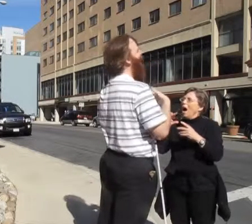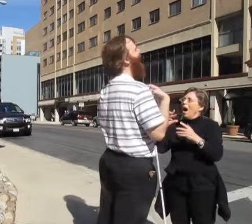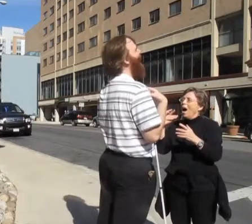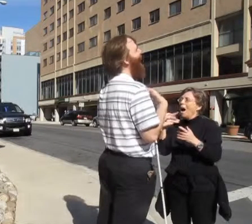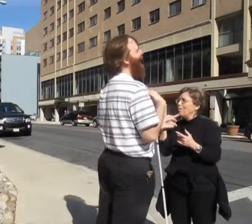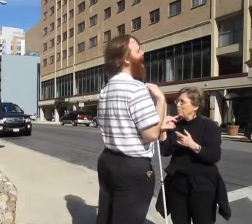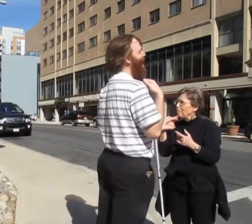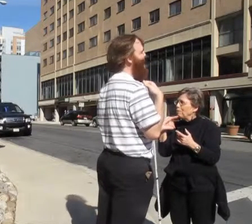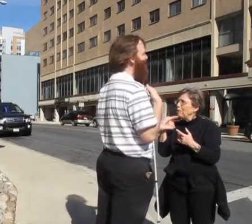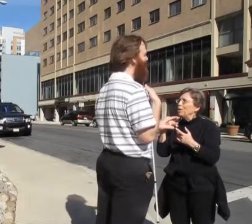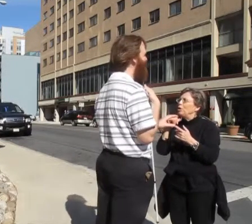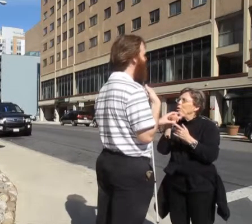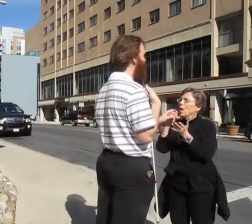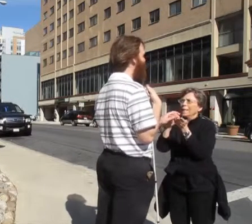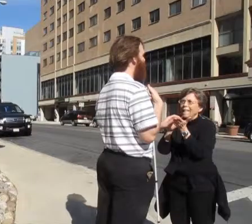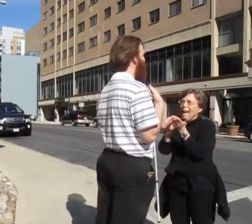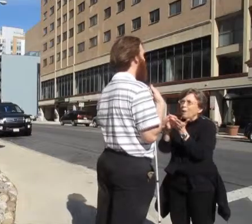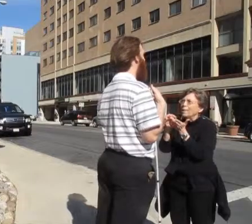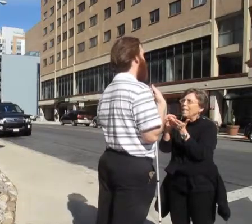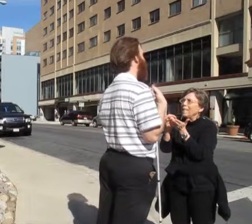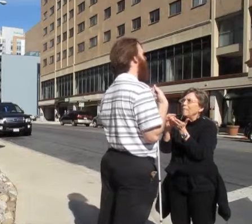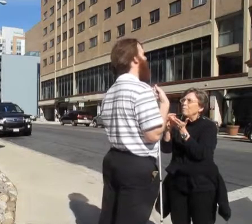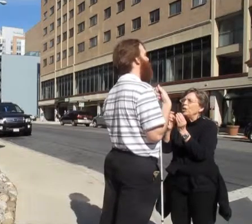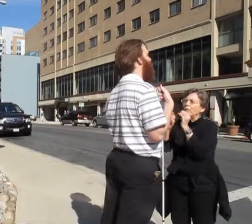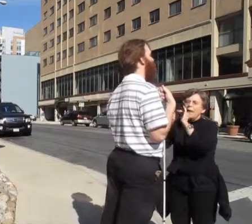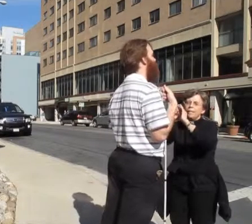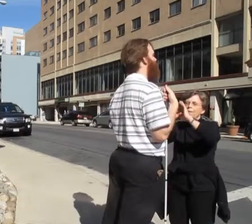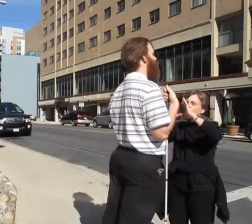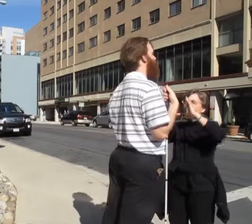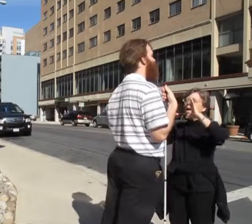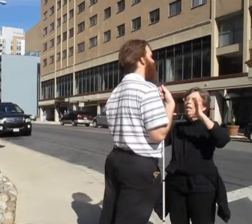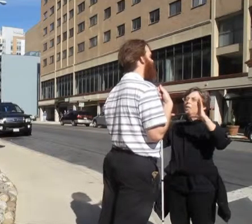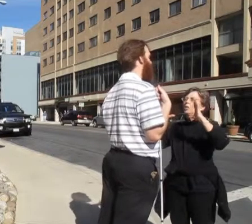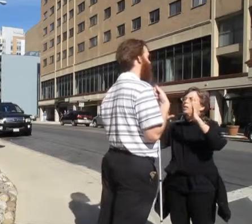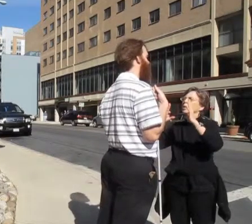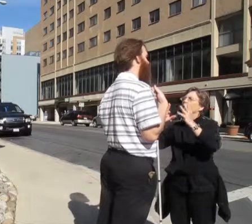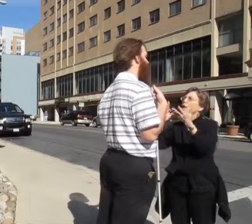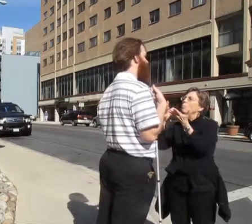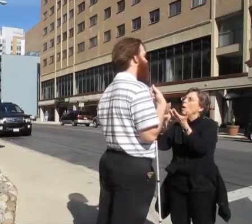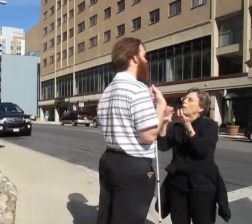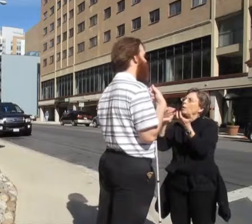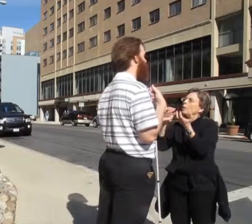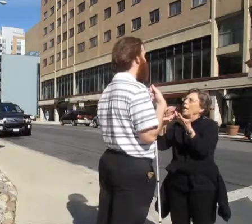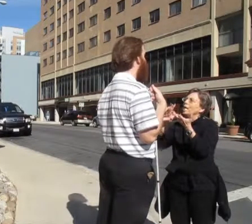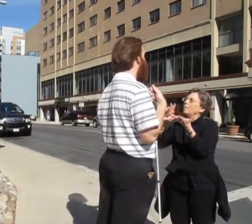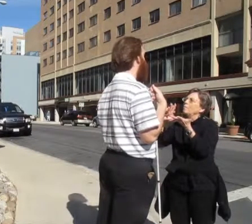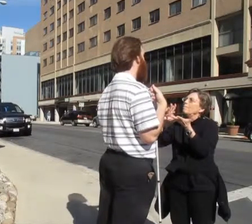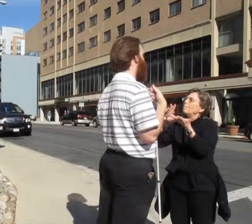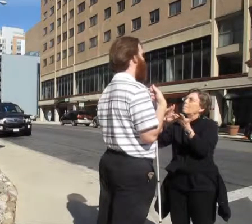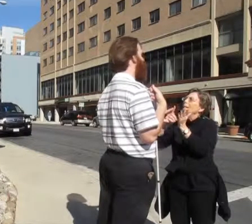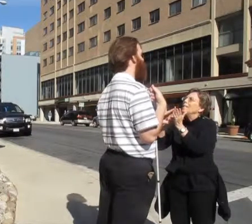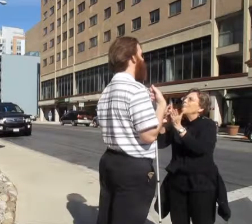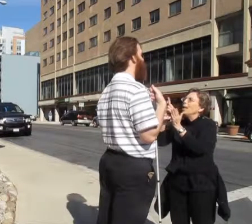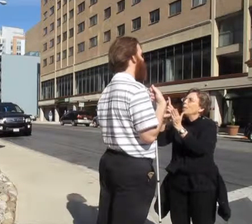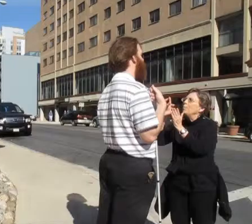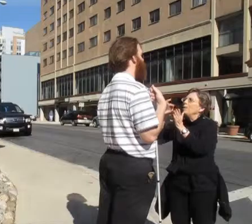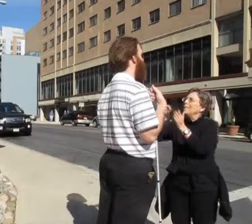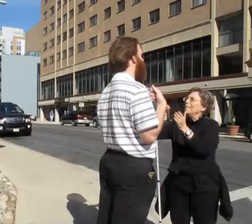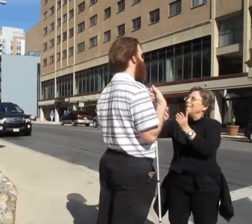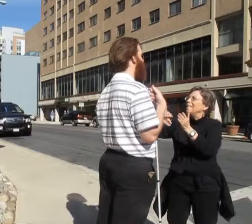I would prefer that you not count anything, but just kind of imagine, because I want to kind of develop this, this